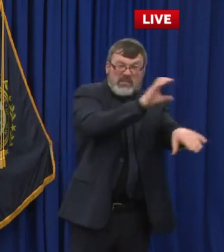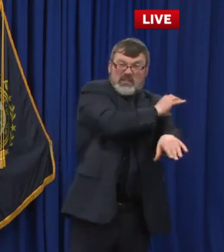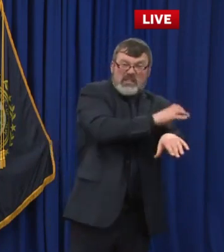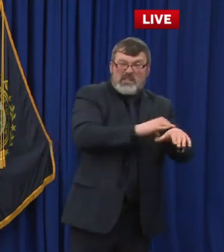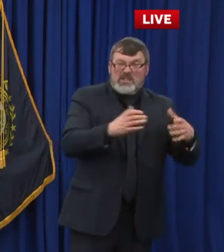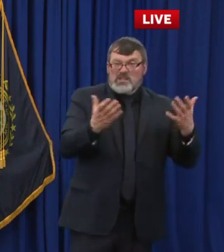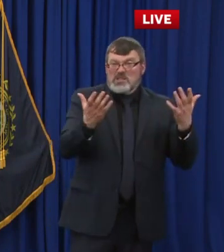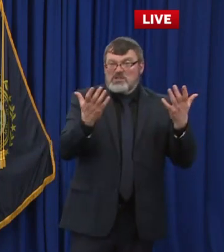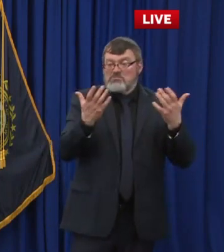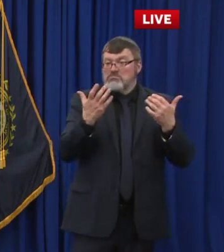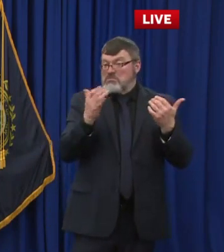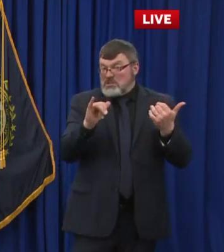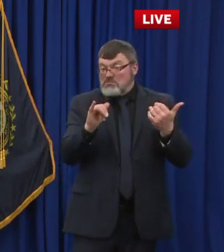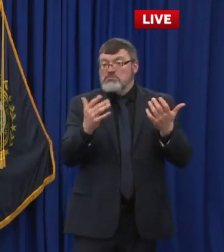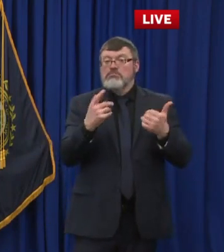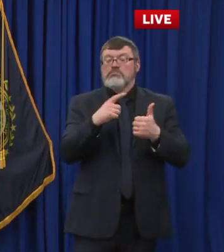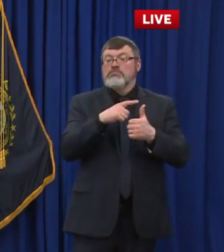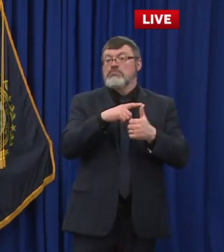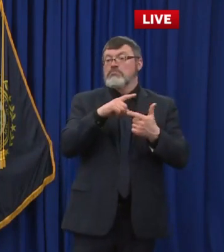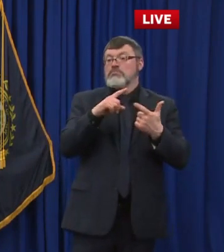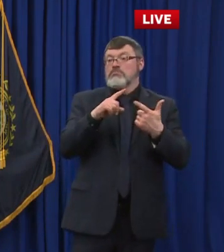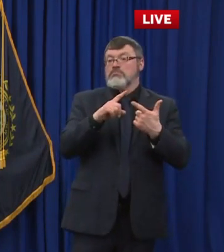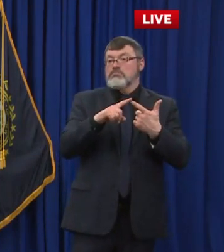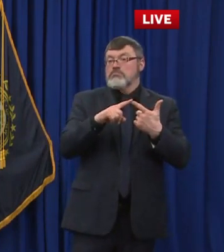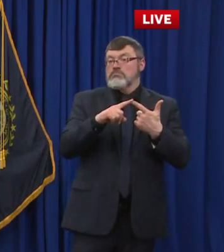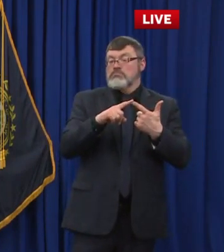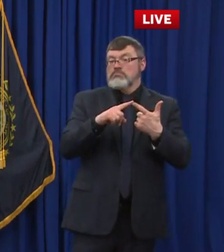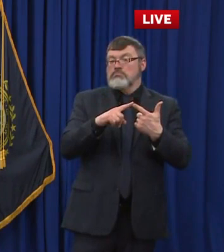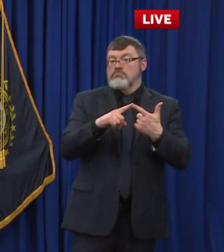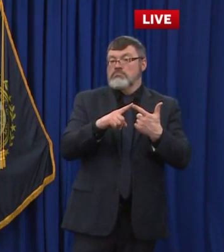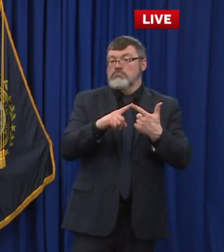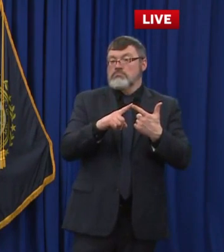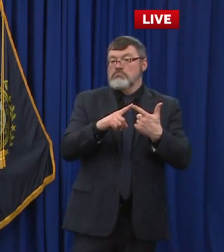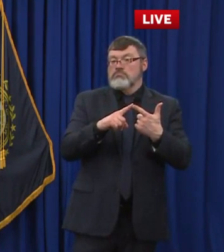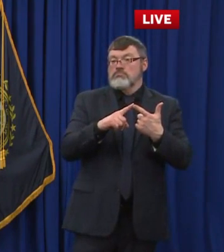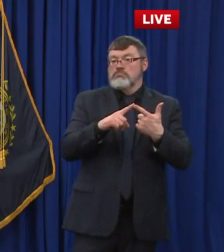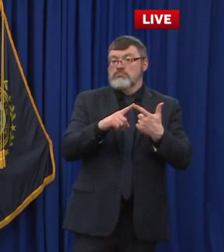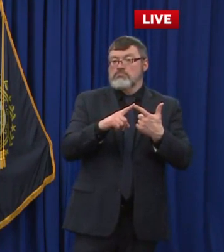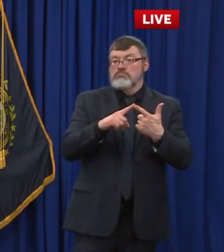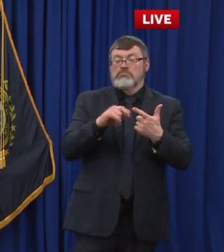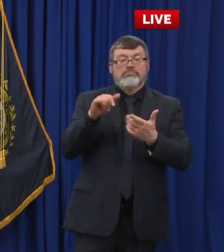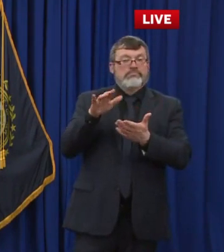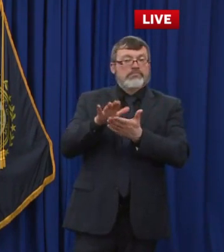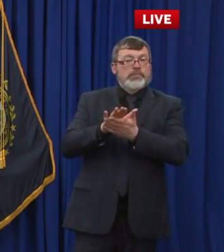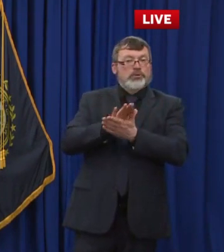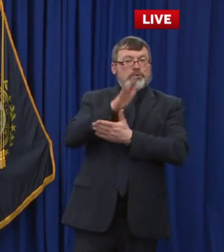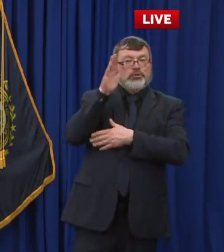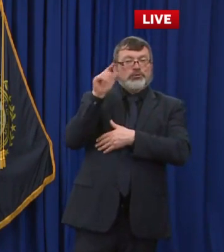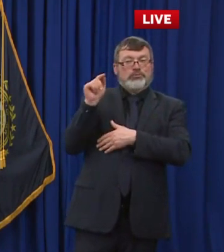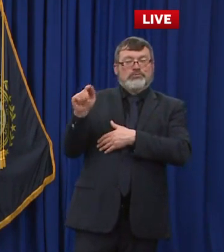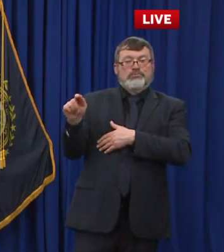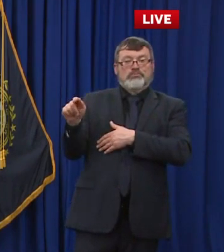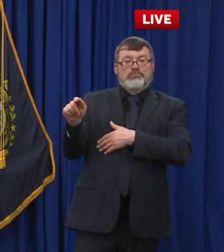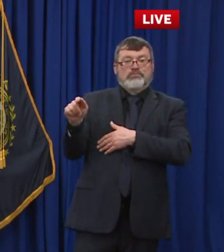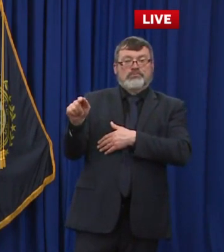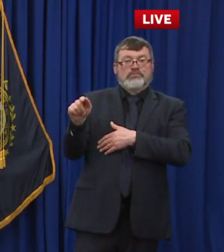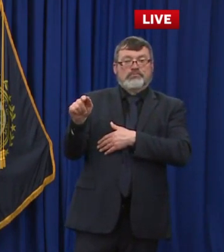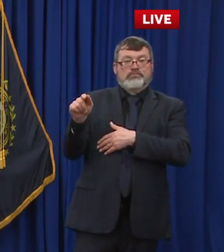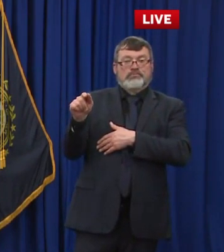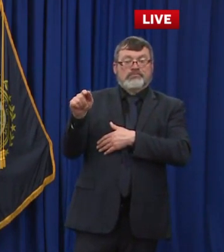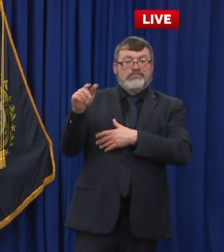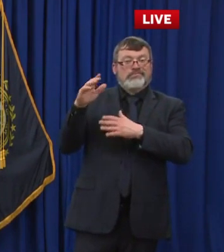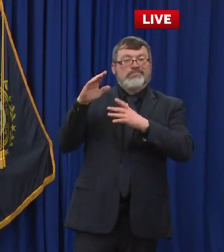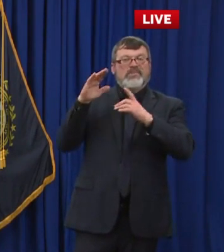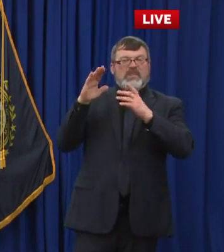towns. Is the state taking any additional action, you know, to work with colleges or college towns to try to keep these cases from